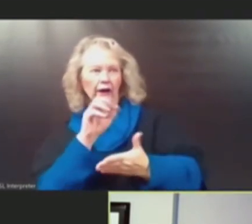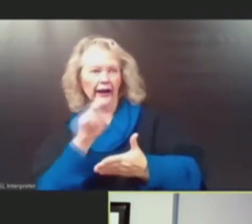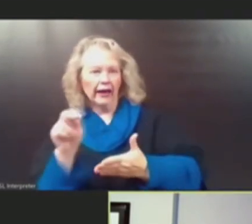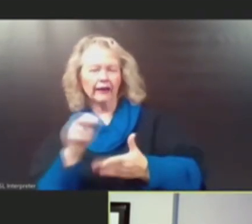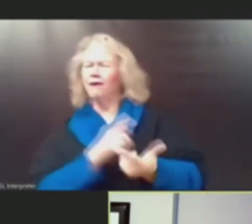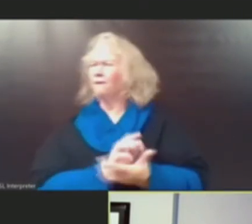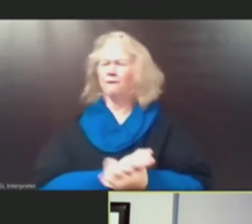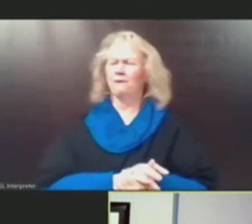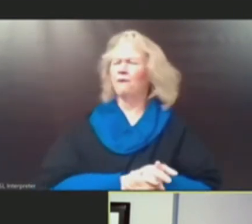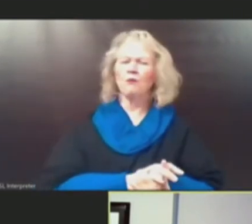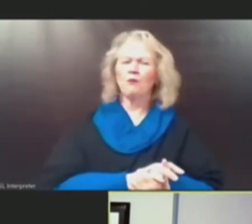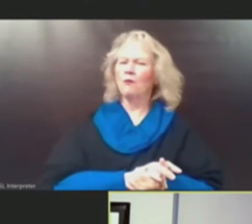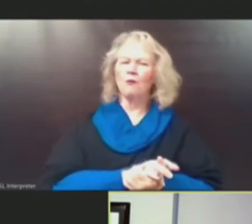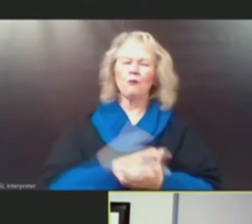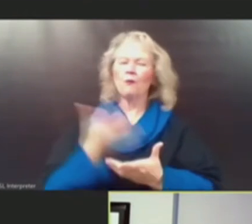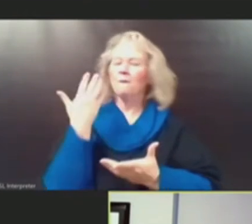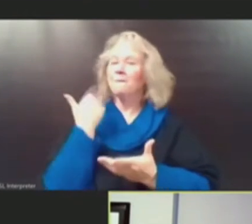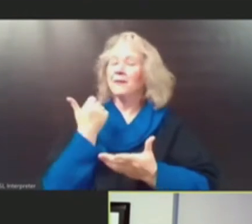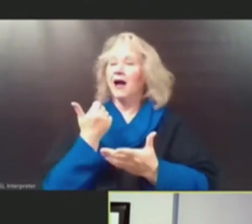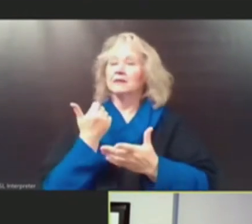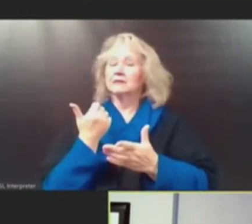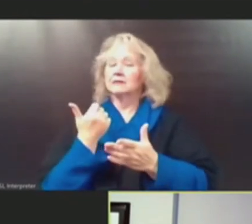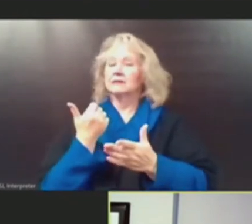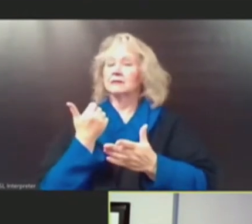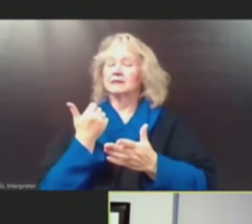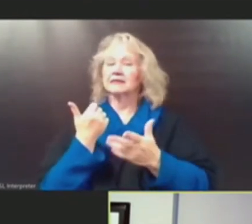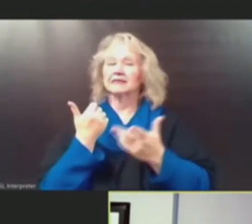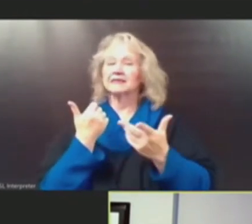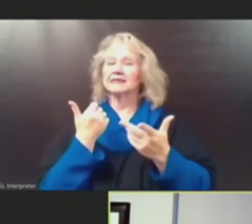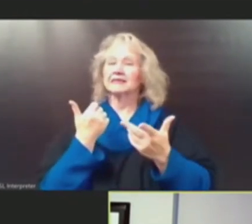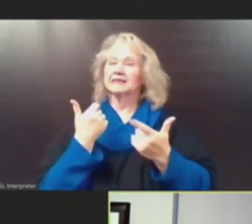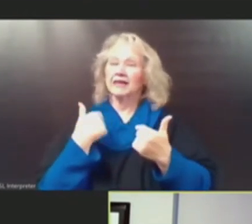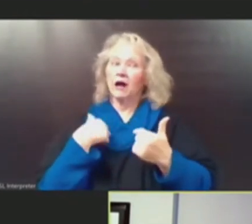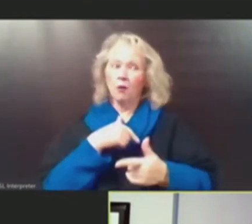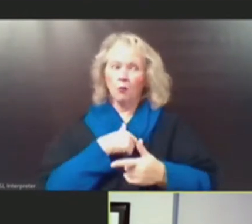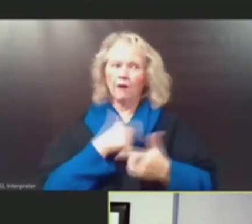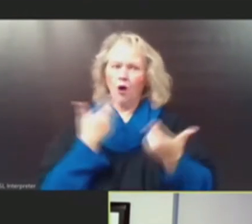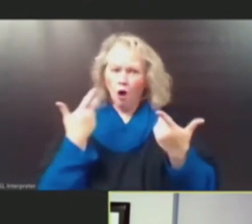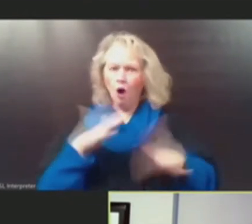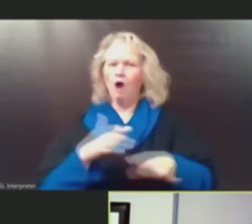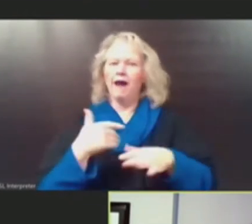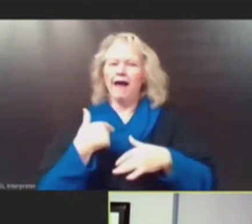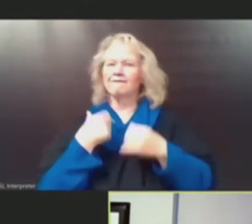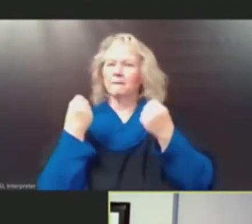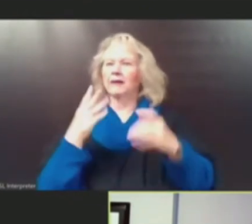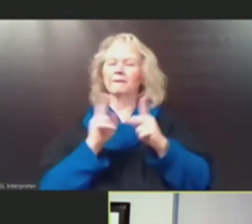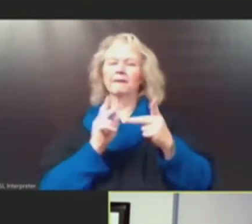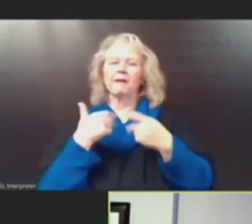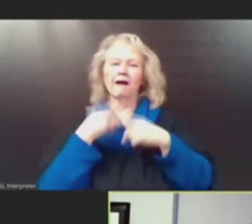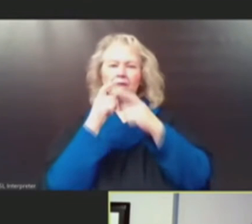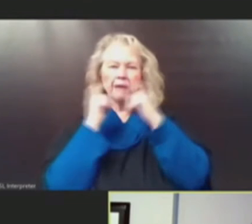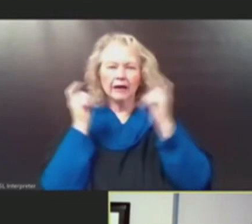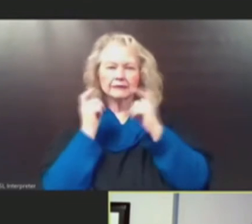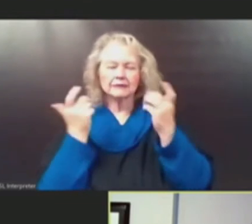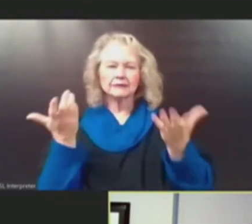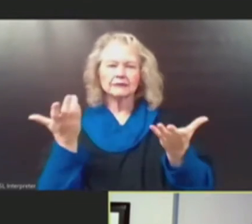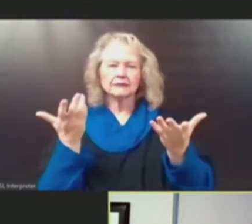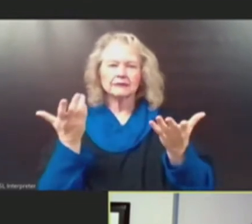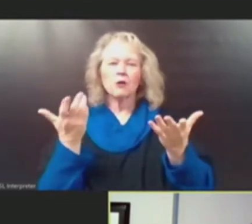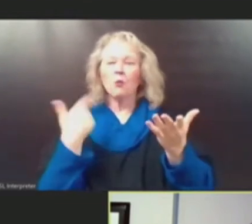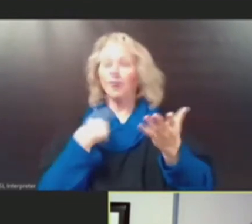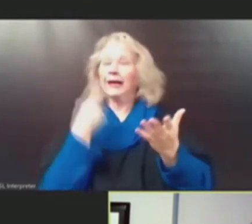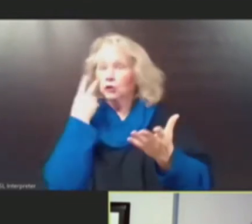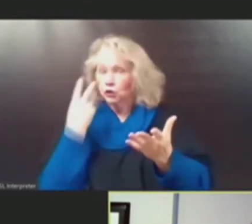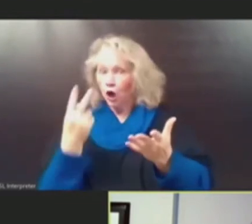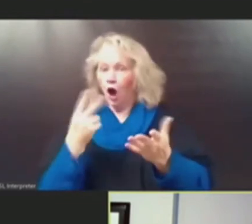of all, it would be all related to masked settings. What we were able to see is that in masked